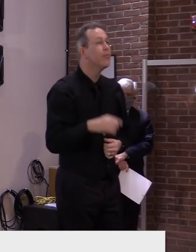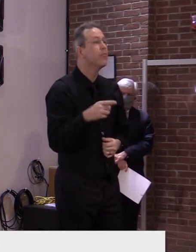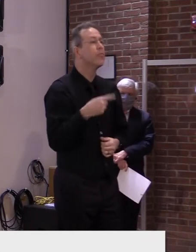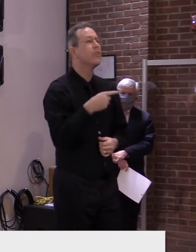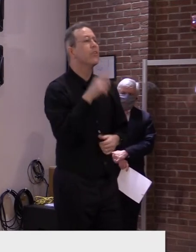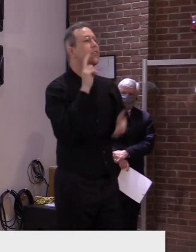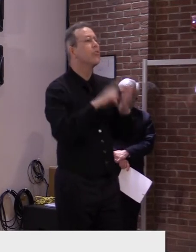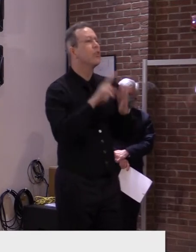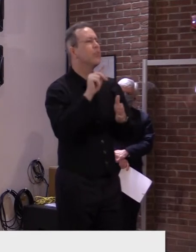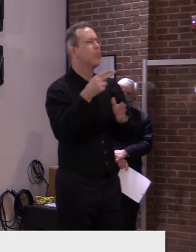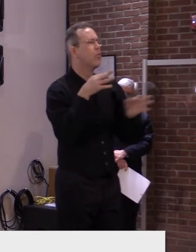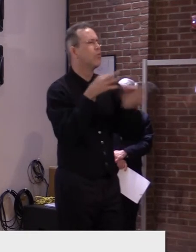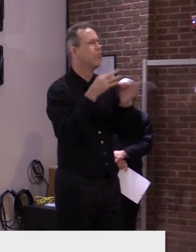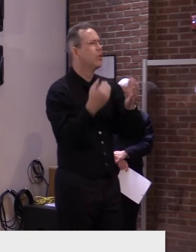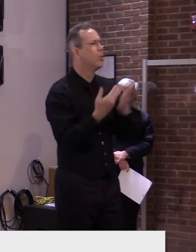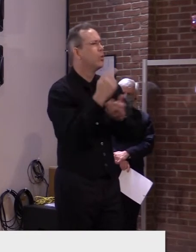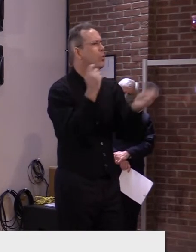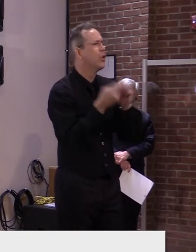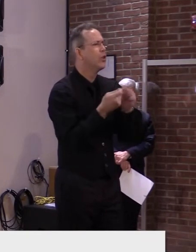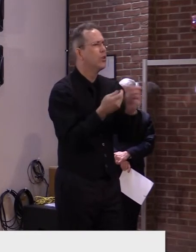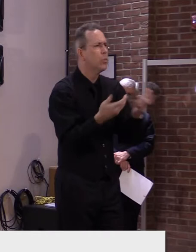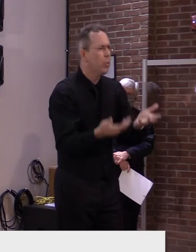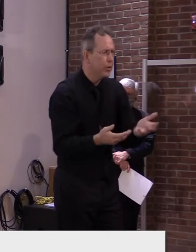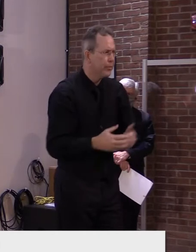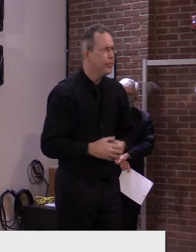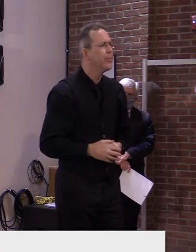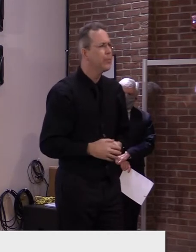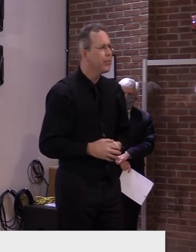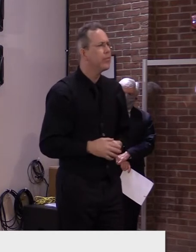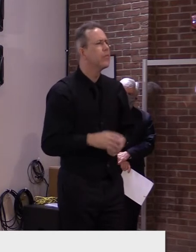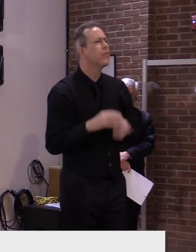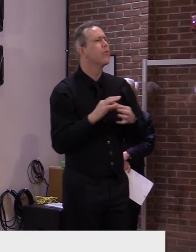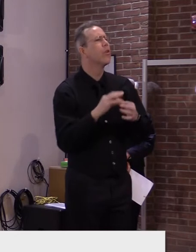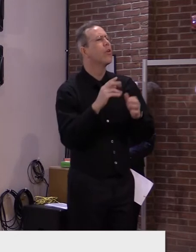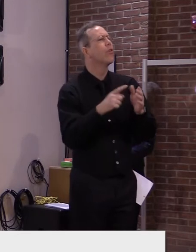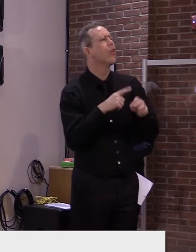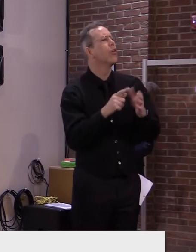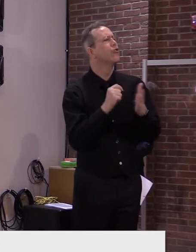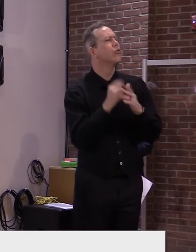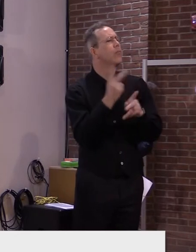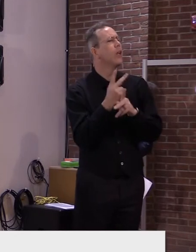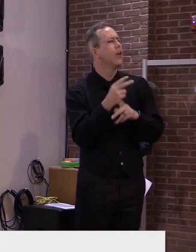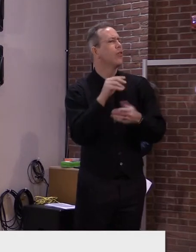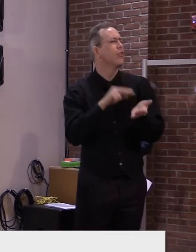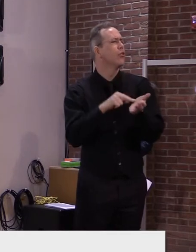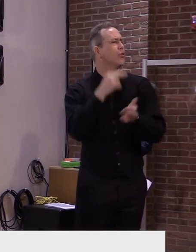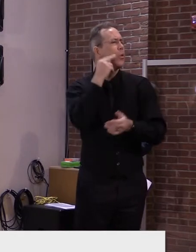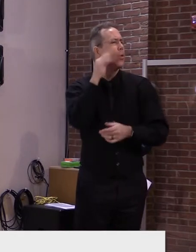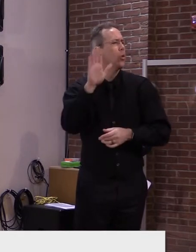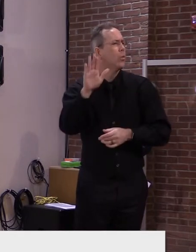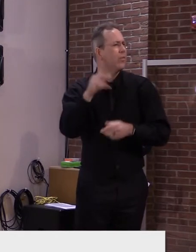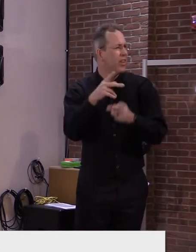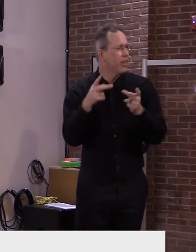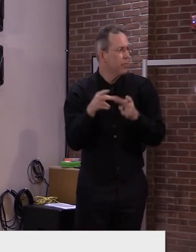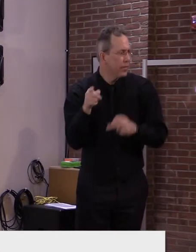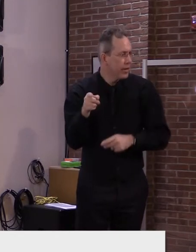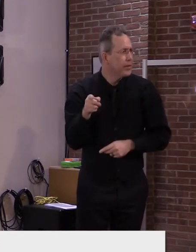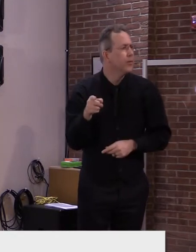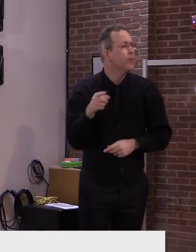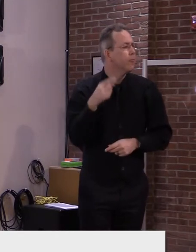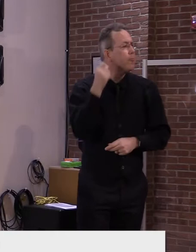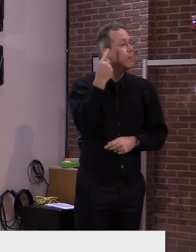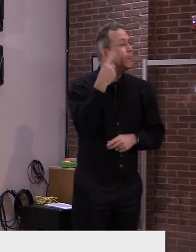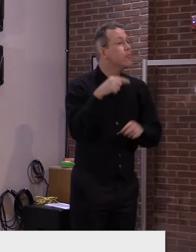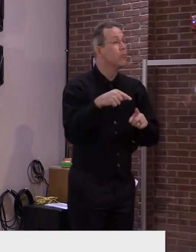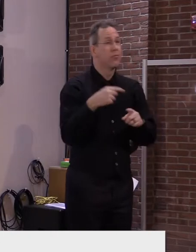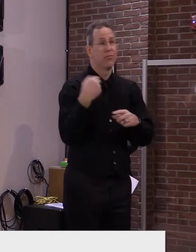protocols as we complete vaccinations of residents. And as I previewed on Tuesday, we're announcing a change